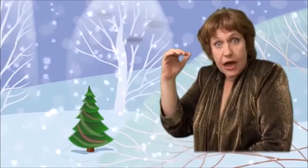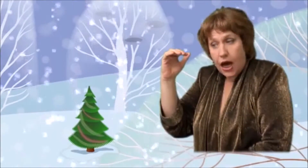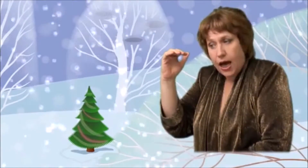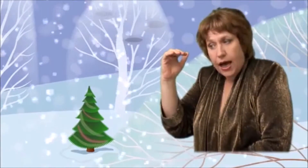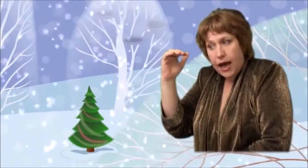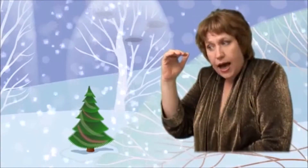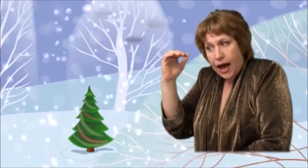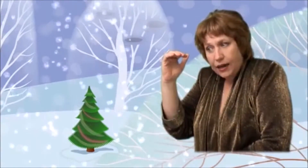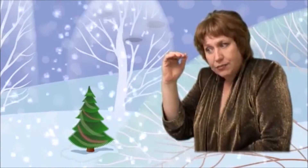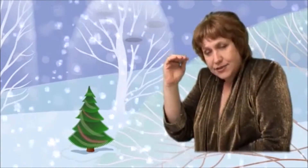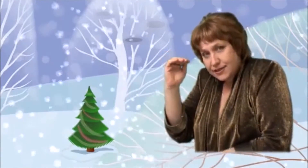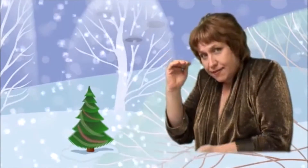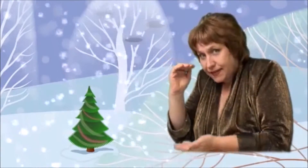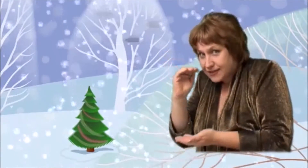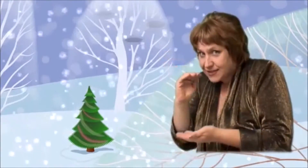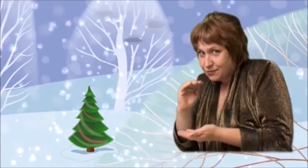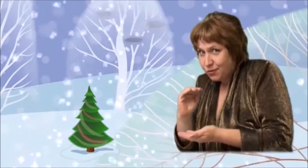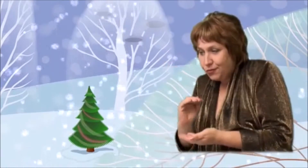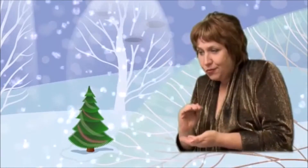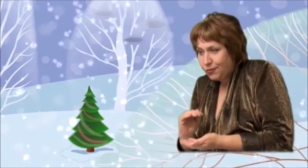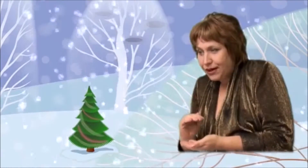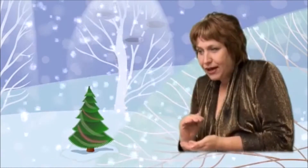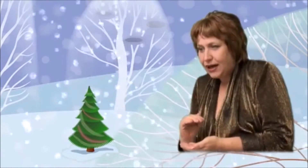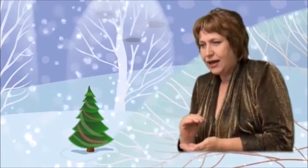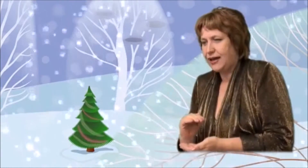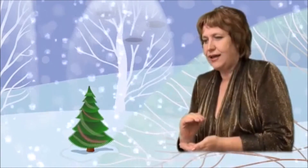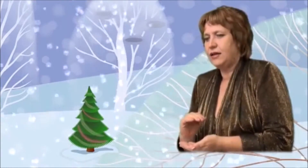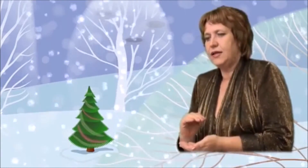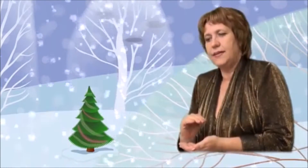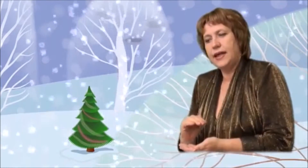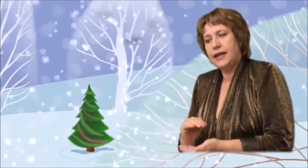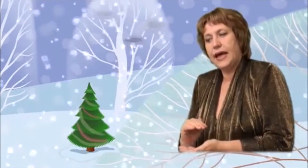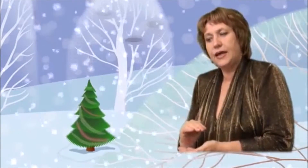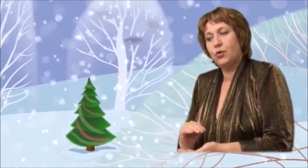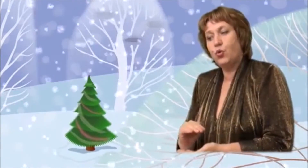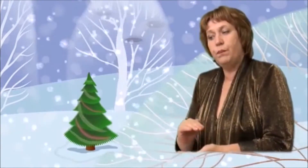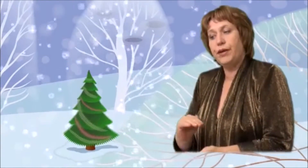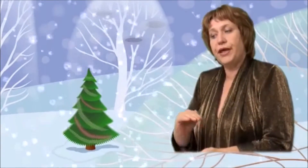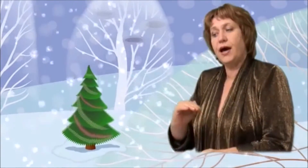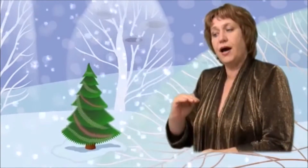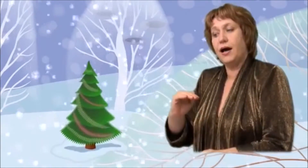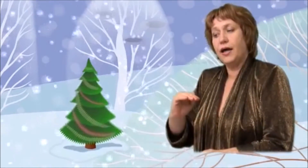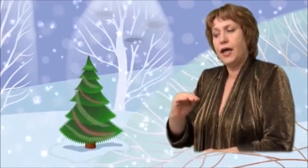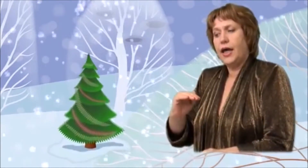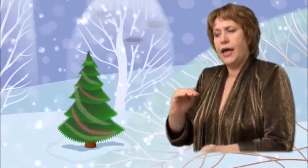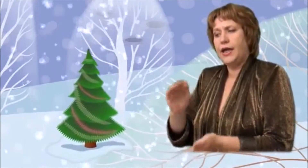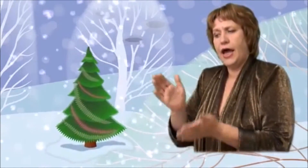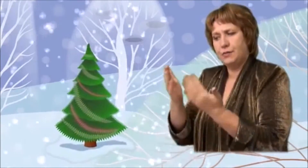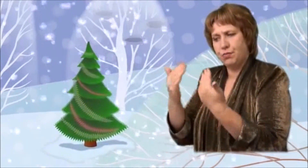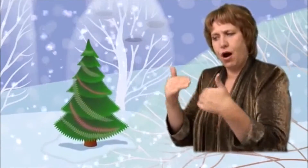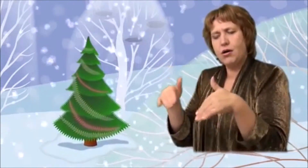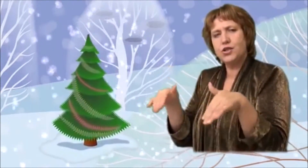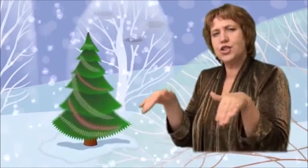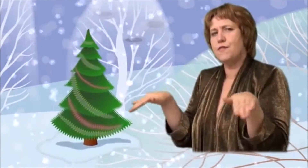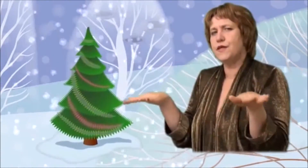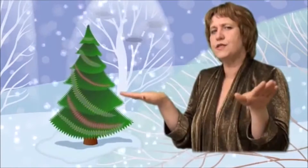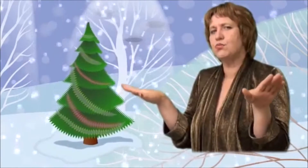I was this small then I grew bigger and had branches this